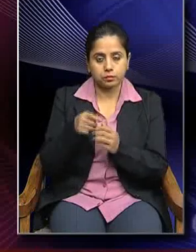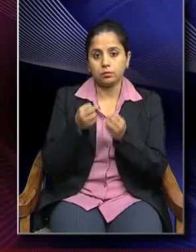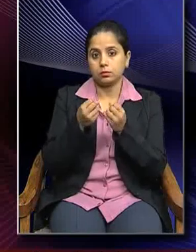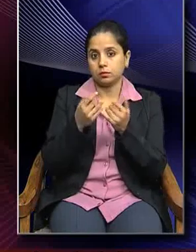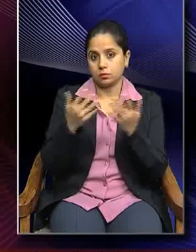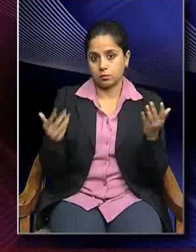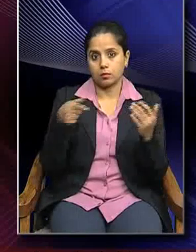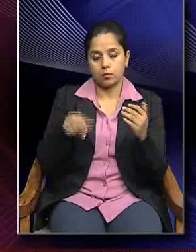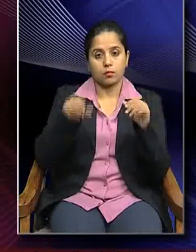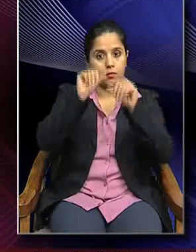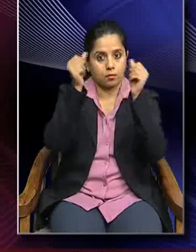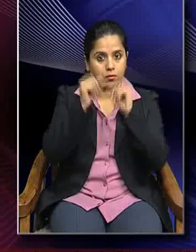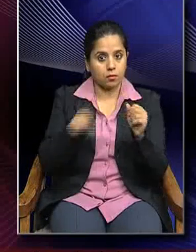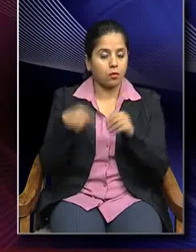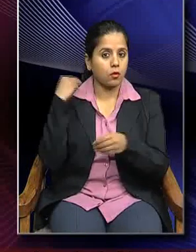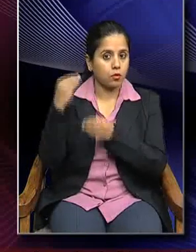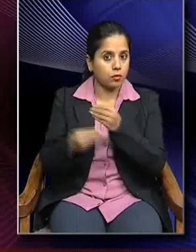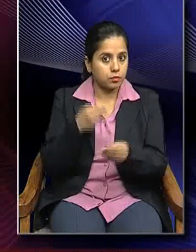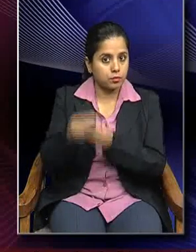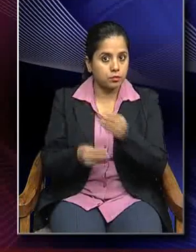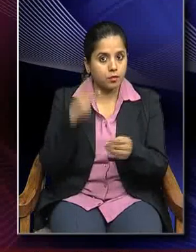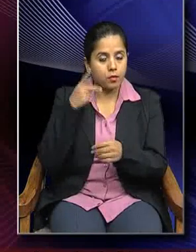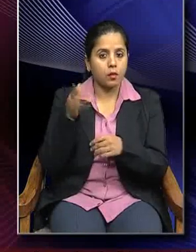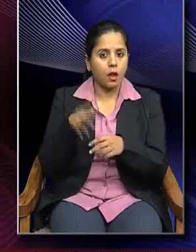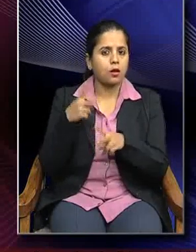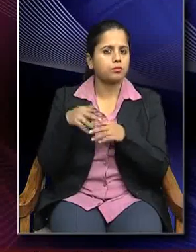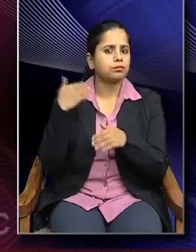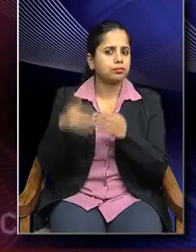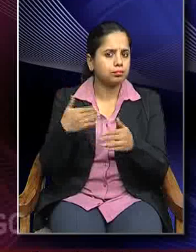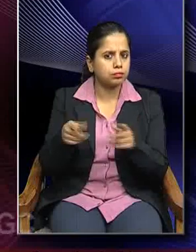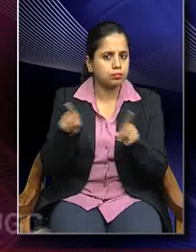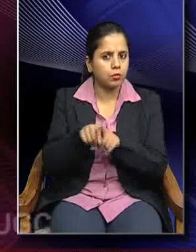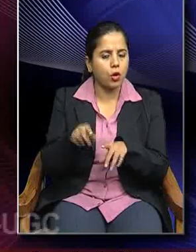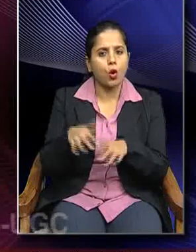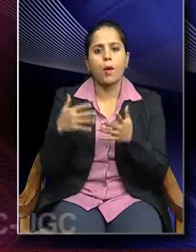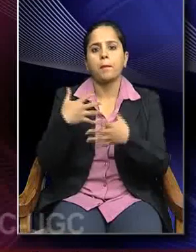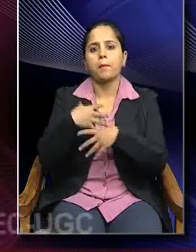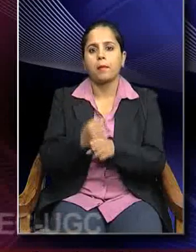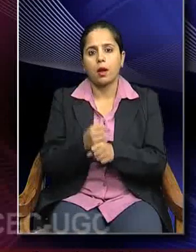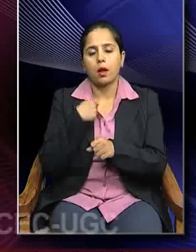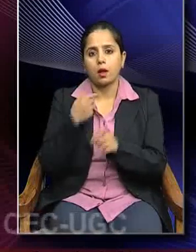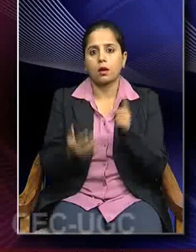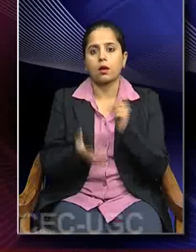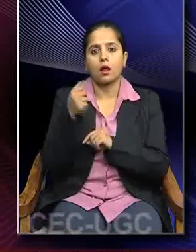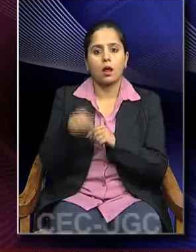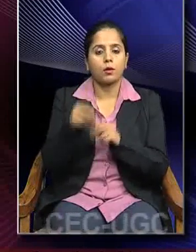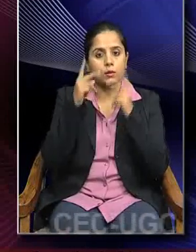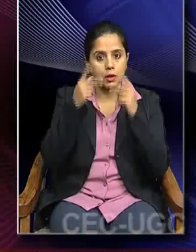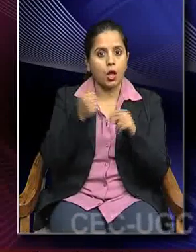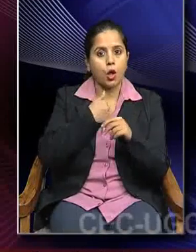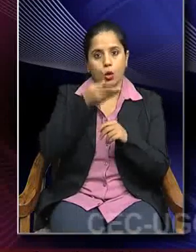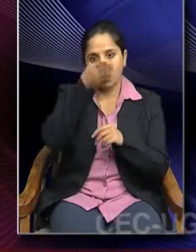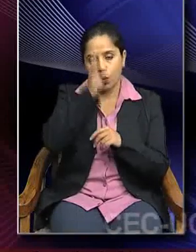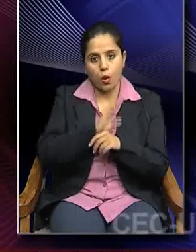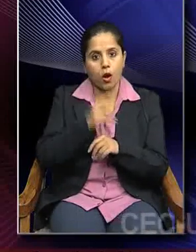the sculpturing traditions that survive or the form in which we get to see our gods and